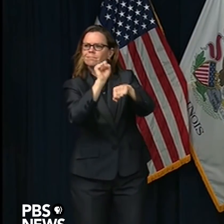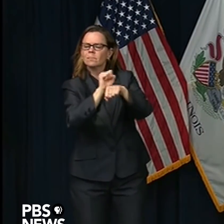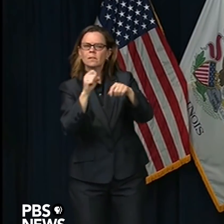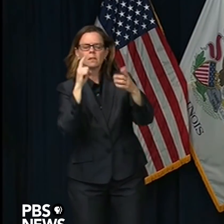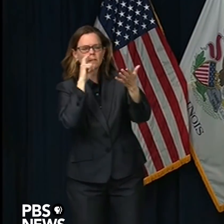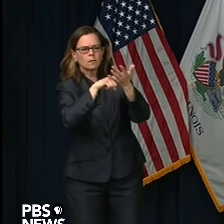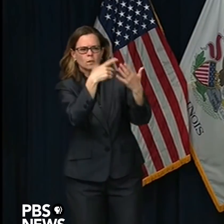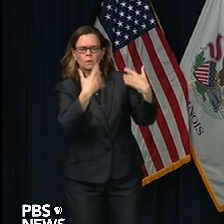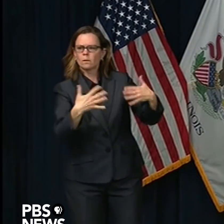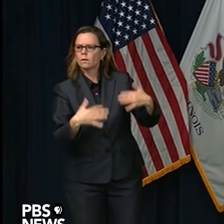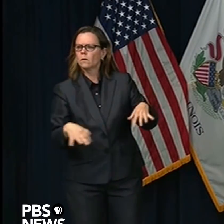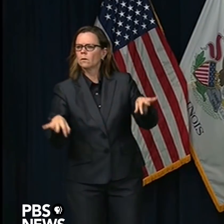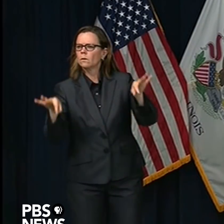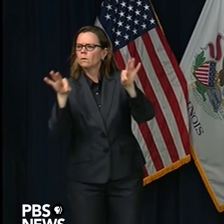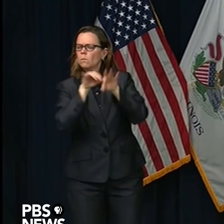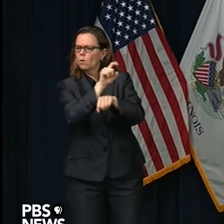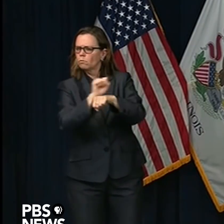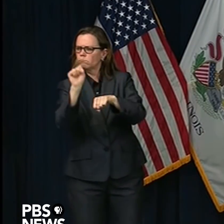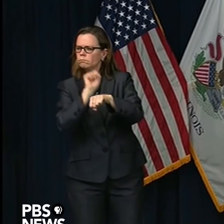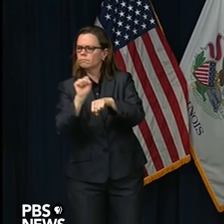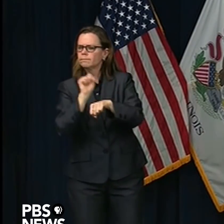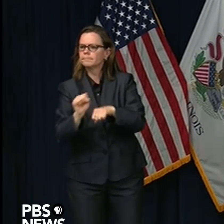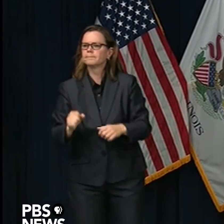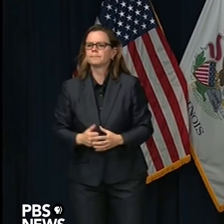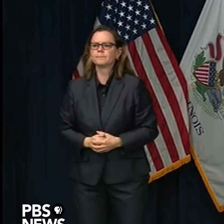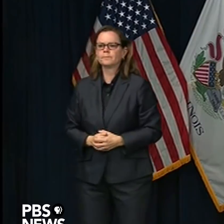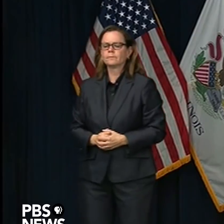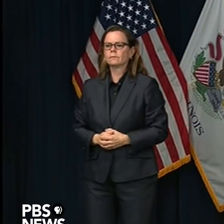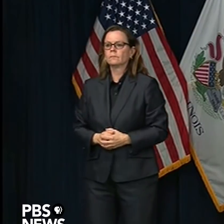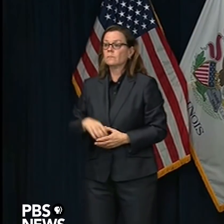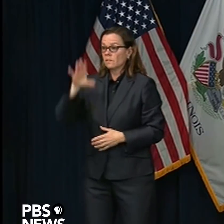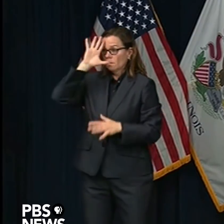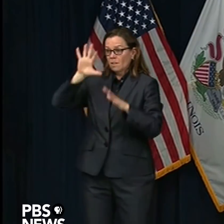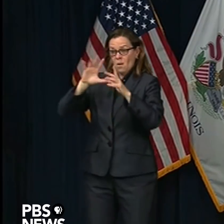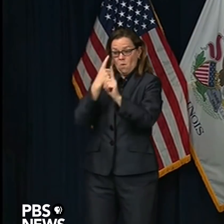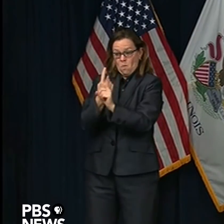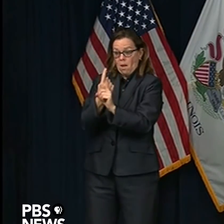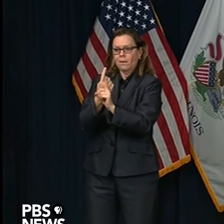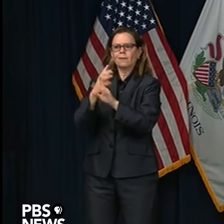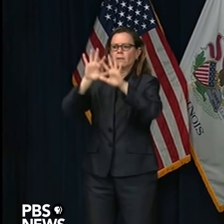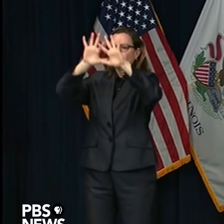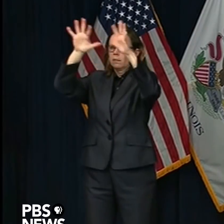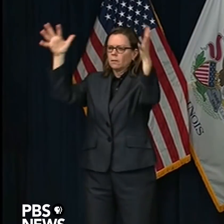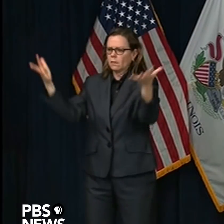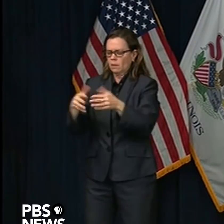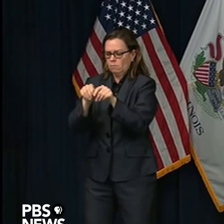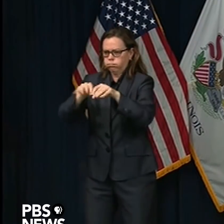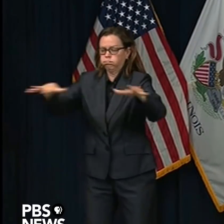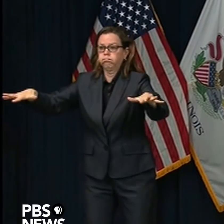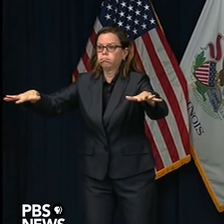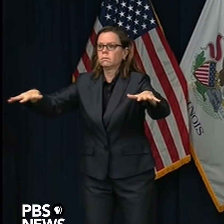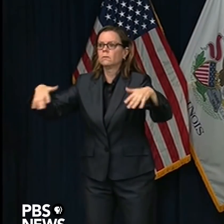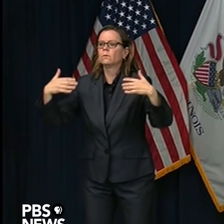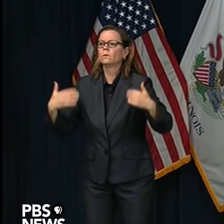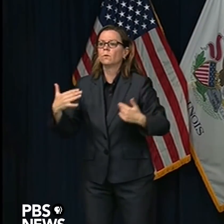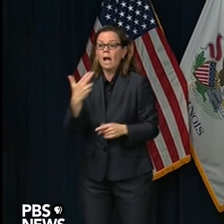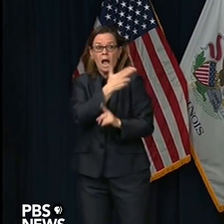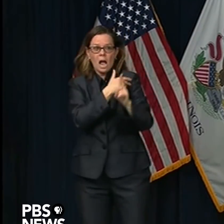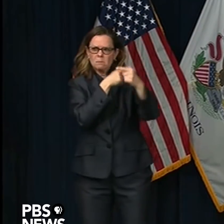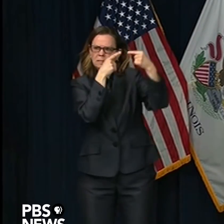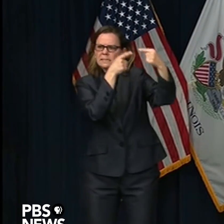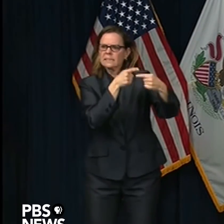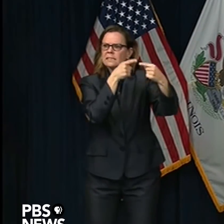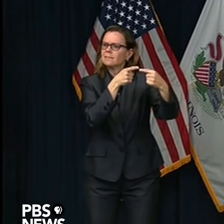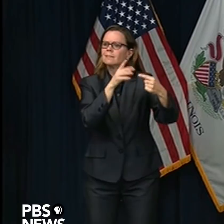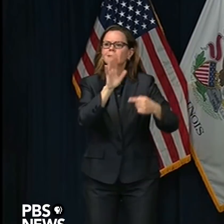This pandemic is certainly testing the public health system. The IDPH laboratories are working around the clock, now seven days a week,